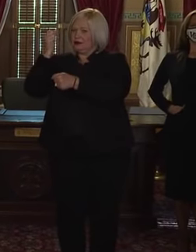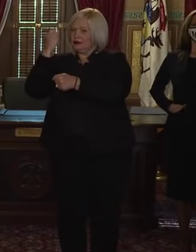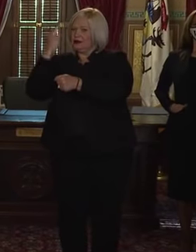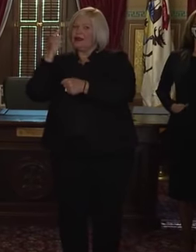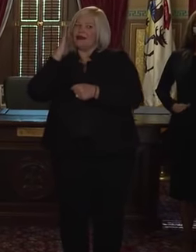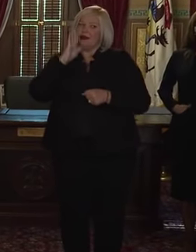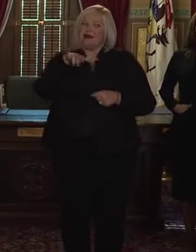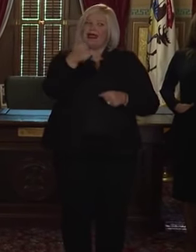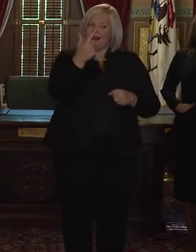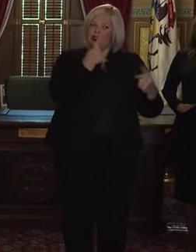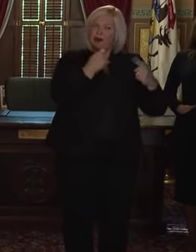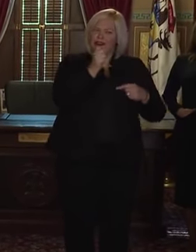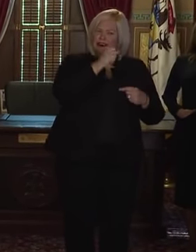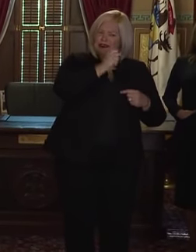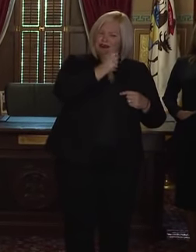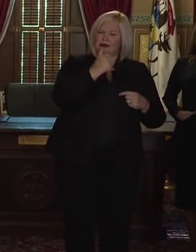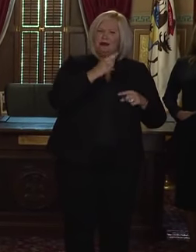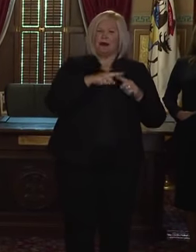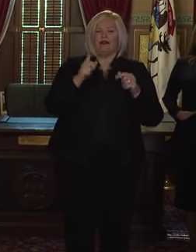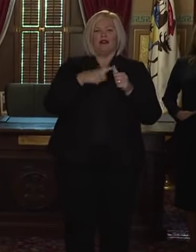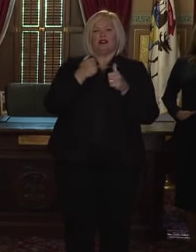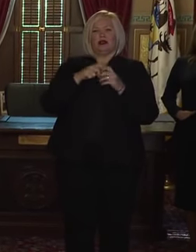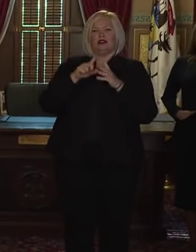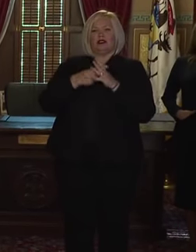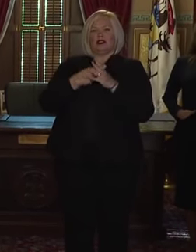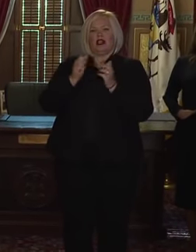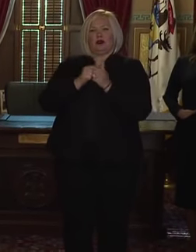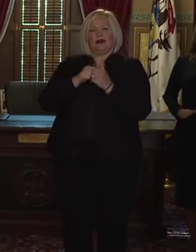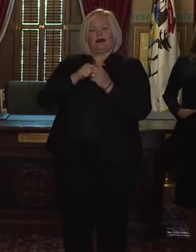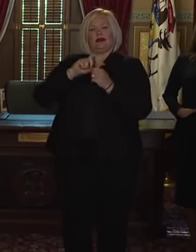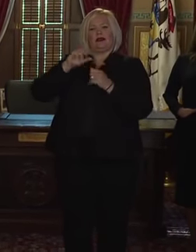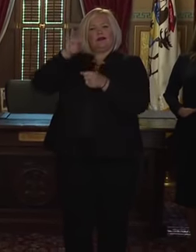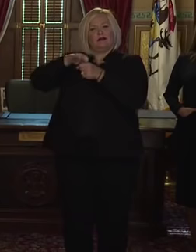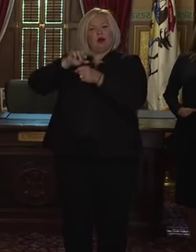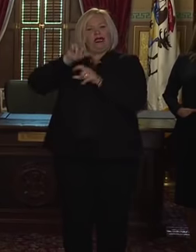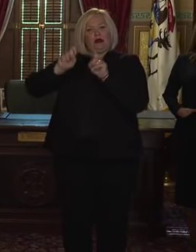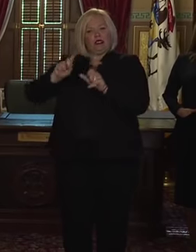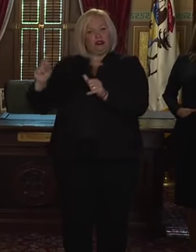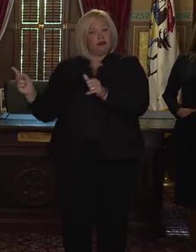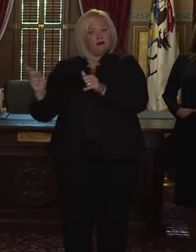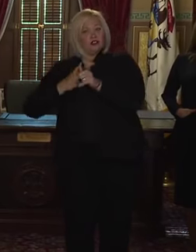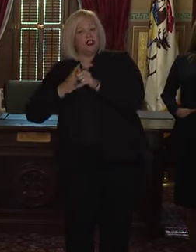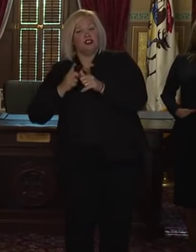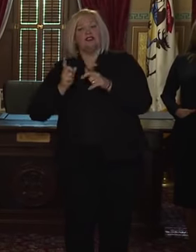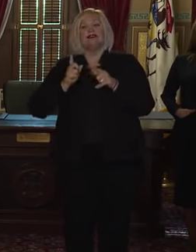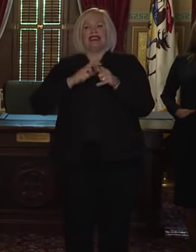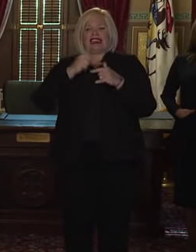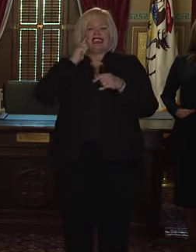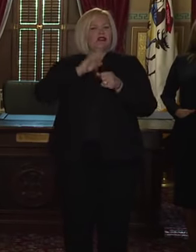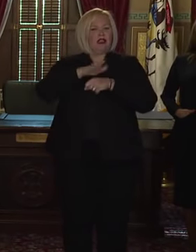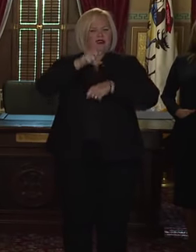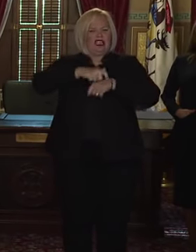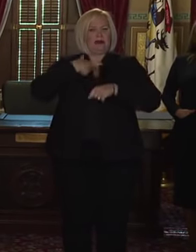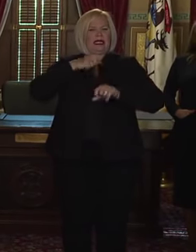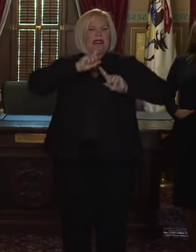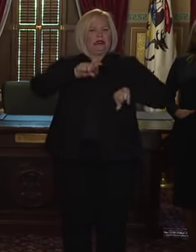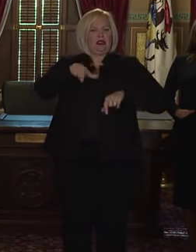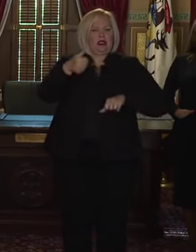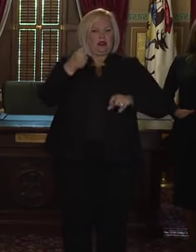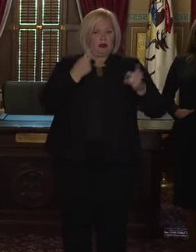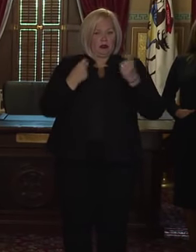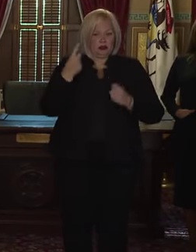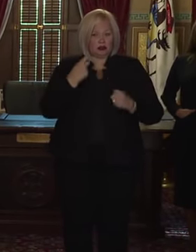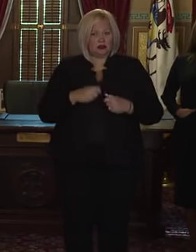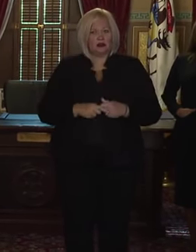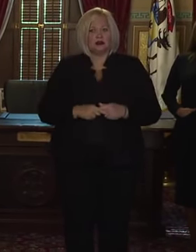questions out there. We'd like to start with on-topic questions, and then we'll try to get to as many other questions as we can. So at this